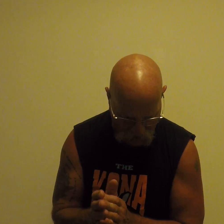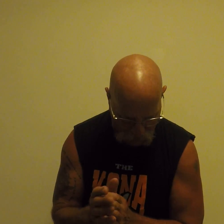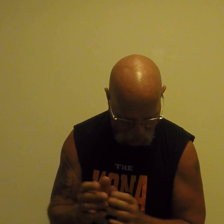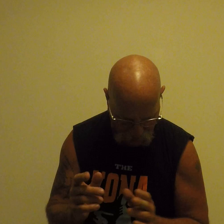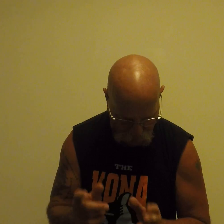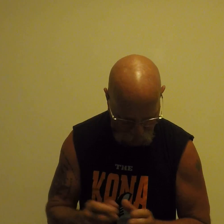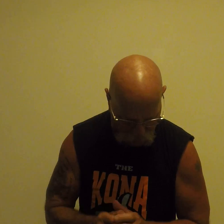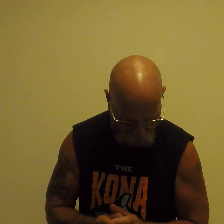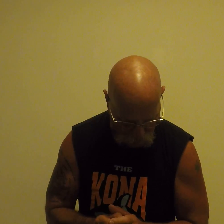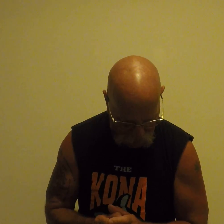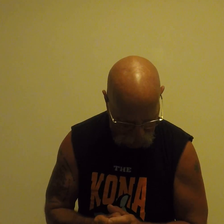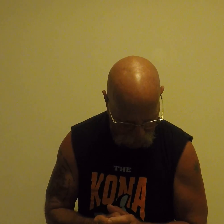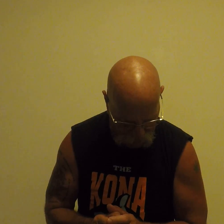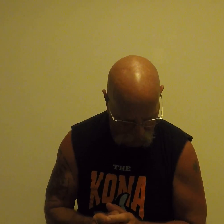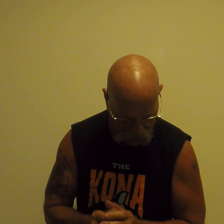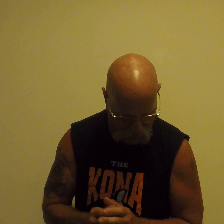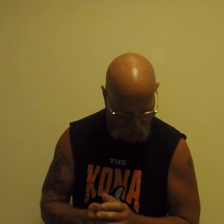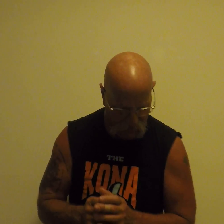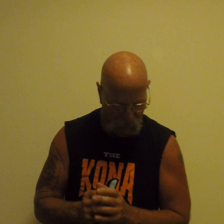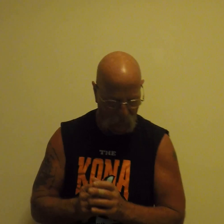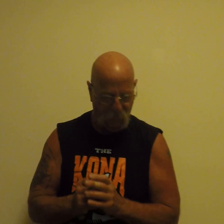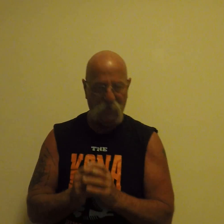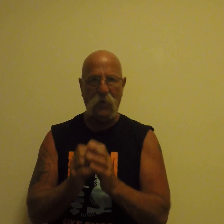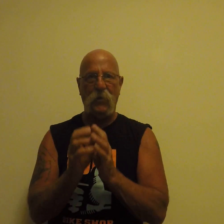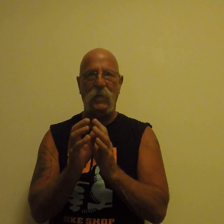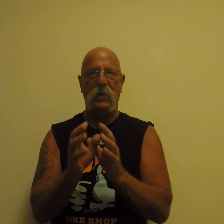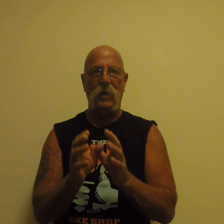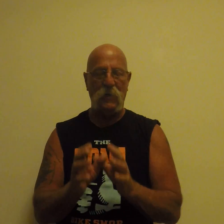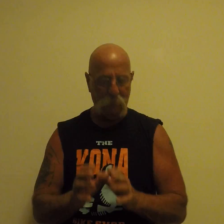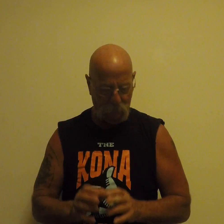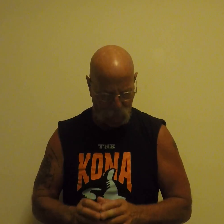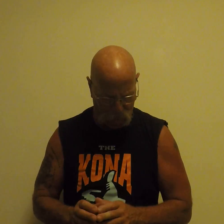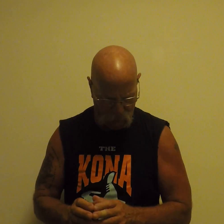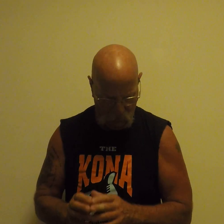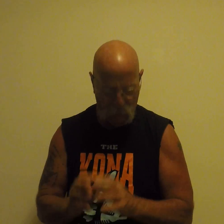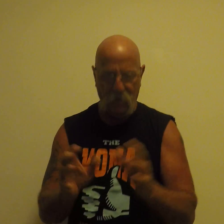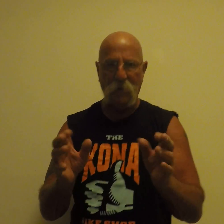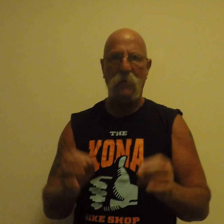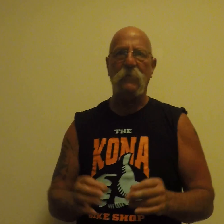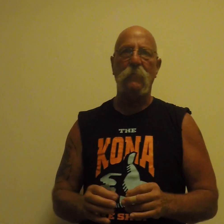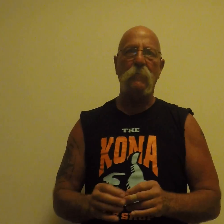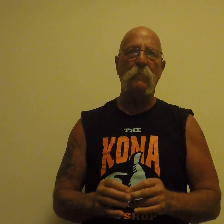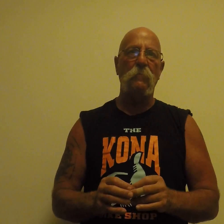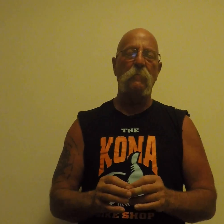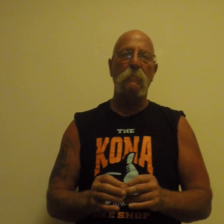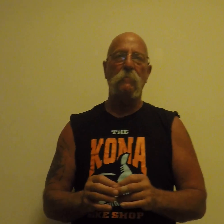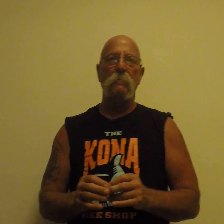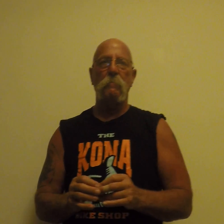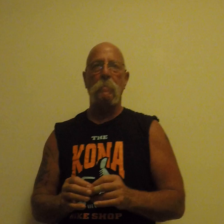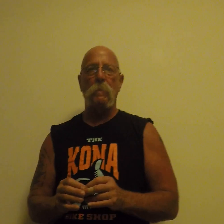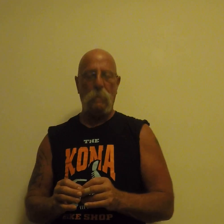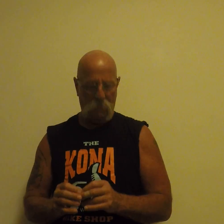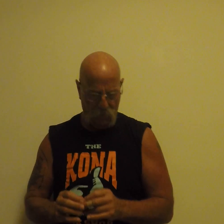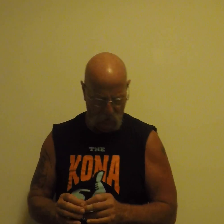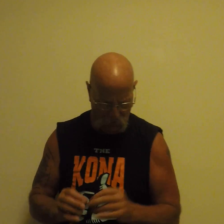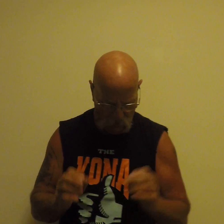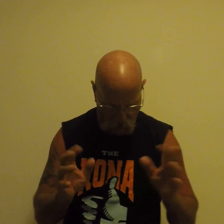down because it's pretty cool. If you tell a lie big enough, long